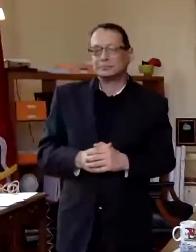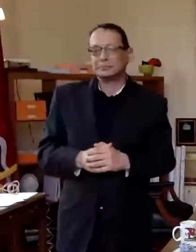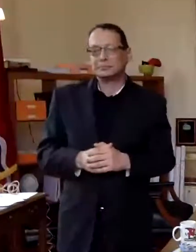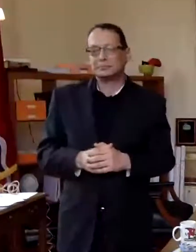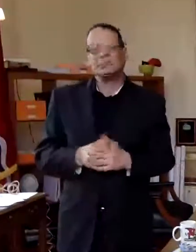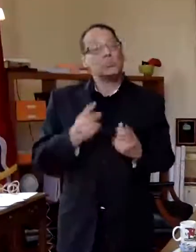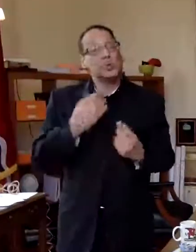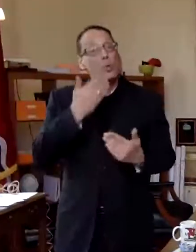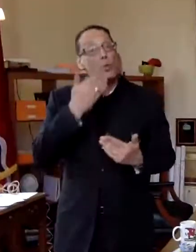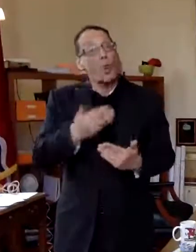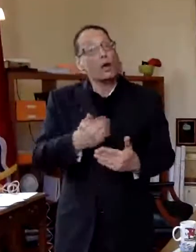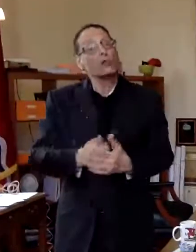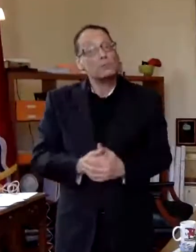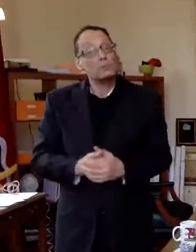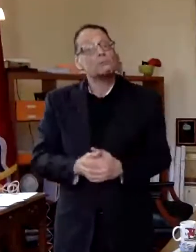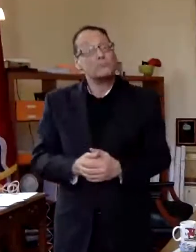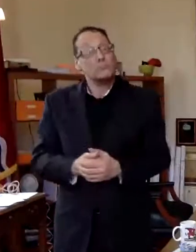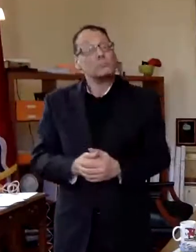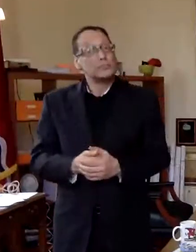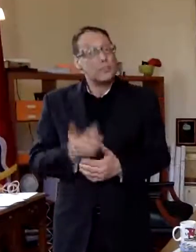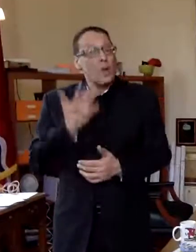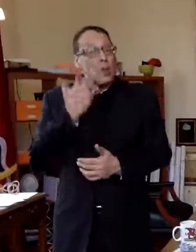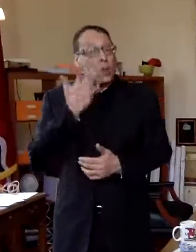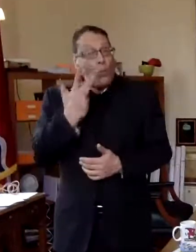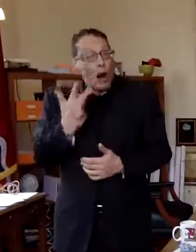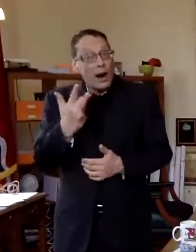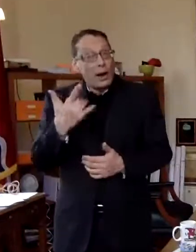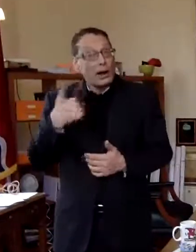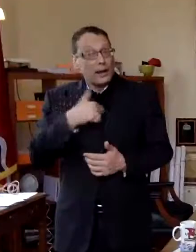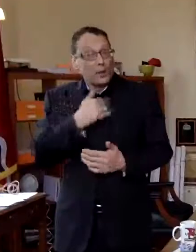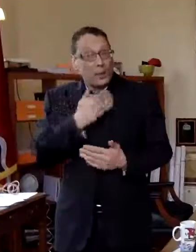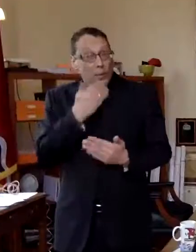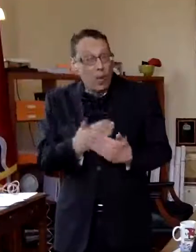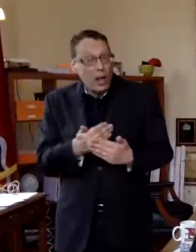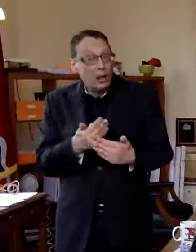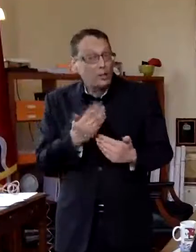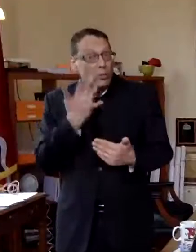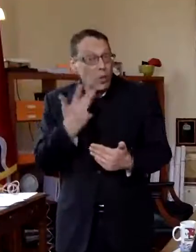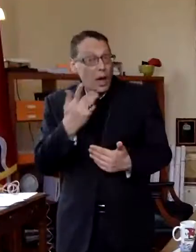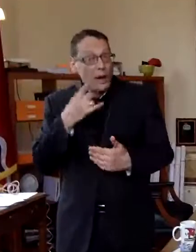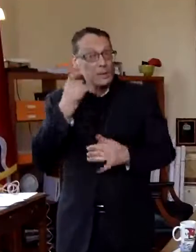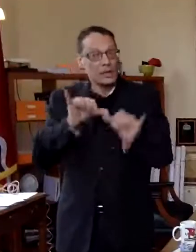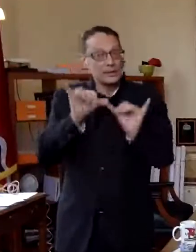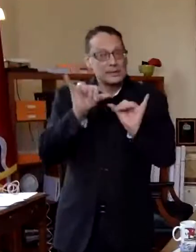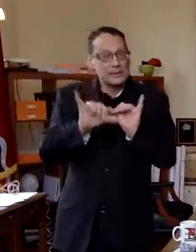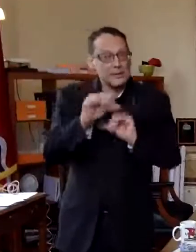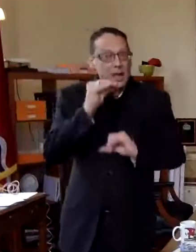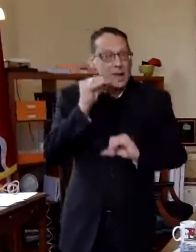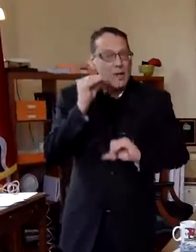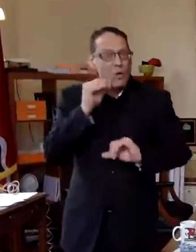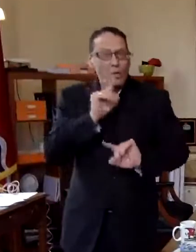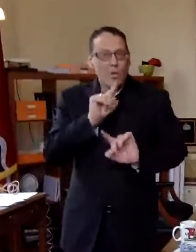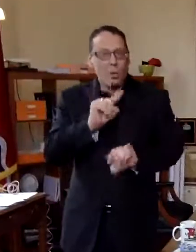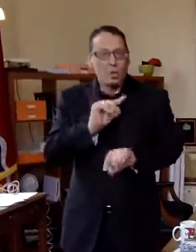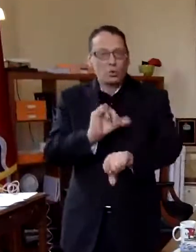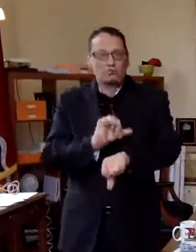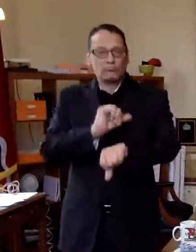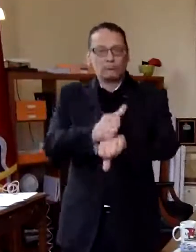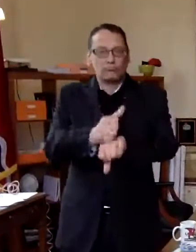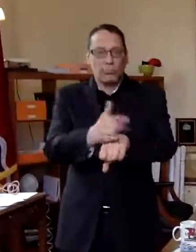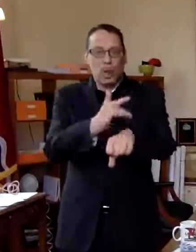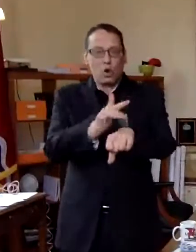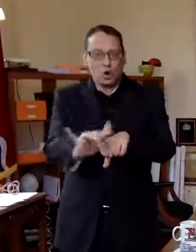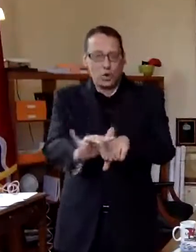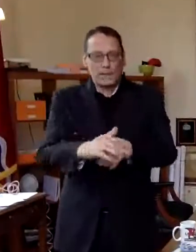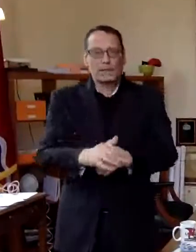think we're doing fairly well and the reason that we're doing fairly well is that we put the stay-at-home order in place pretty early put it